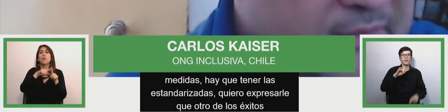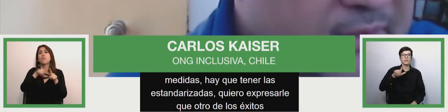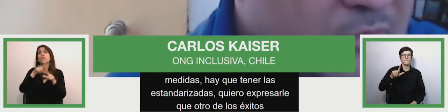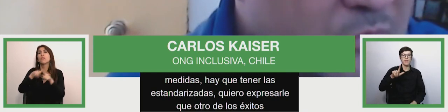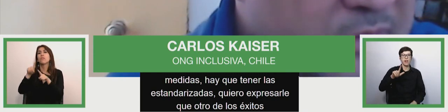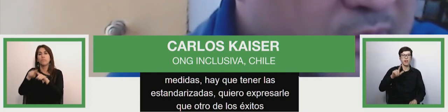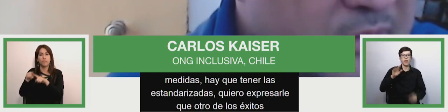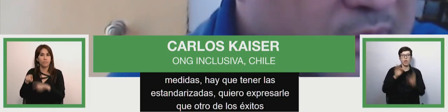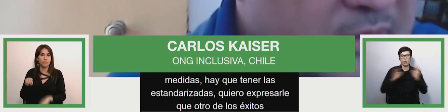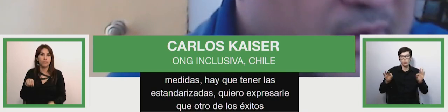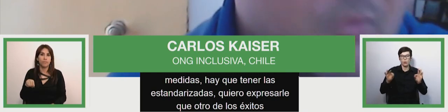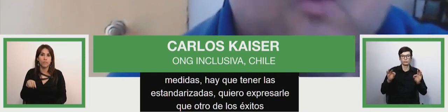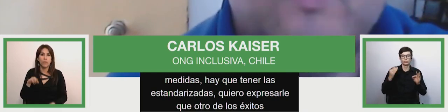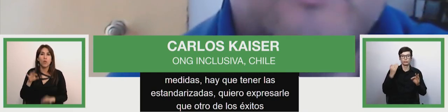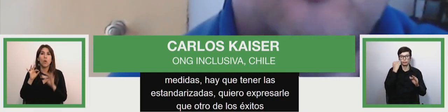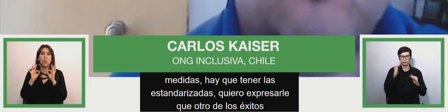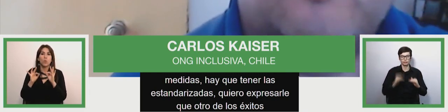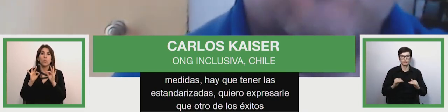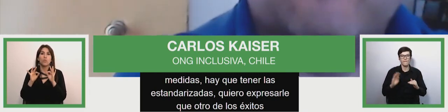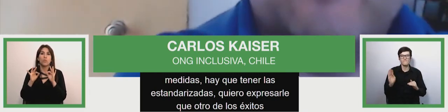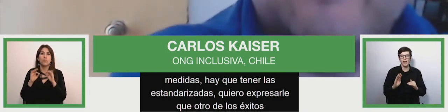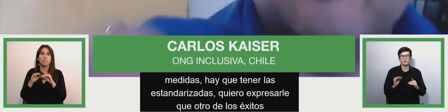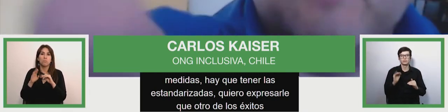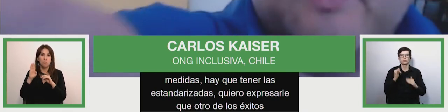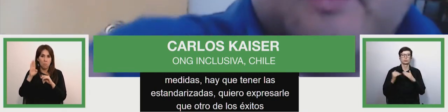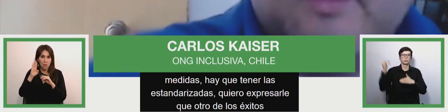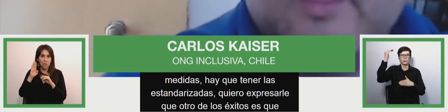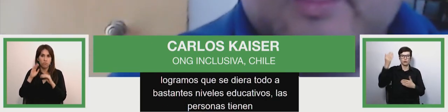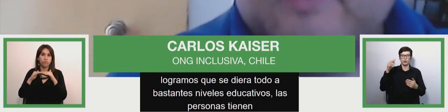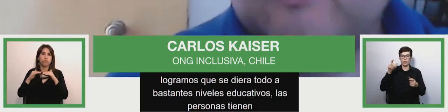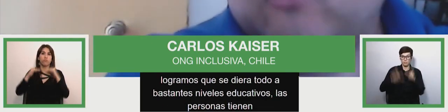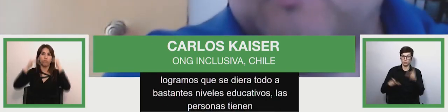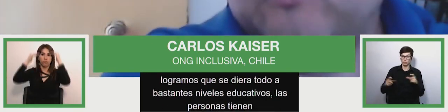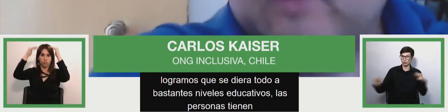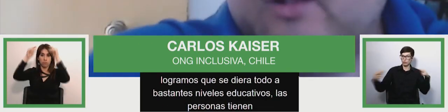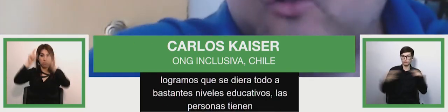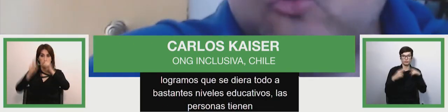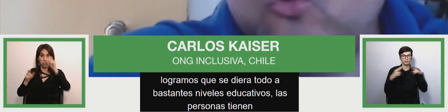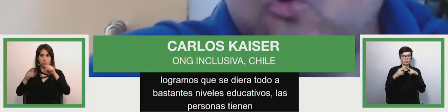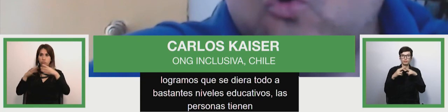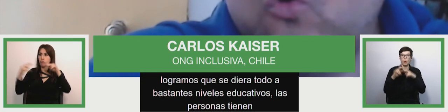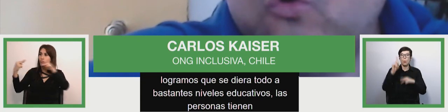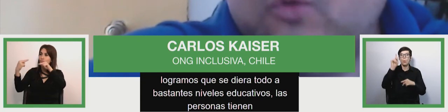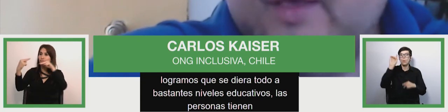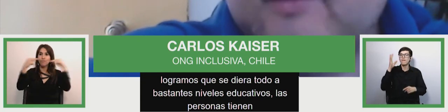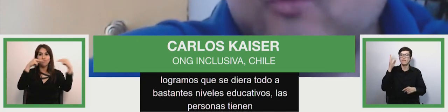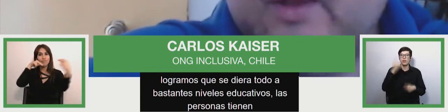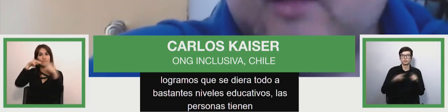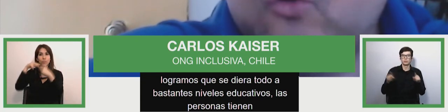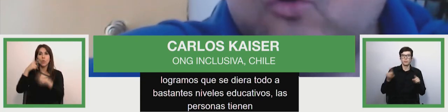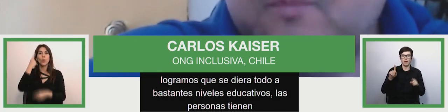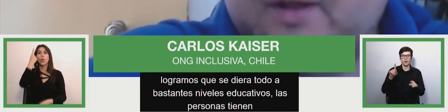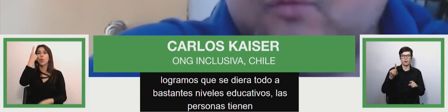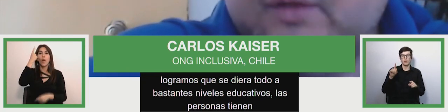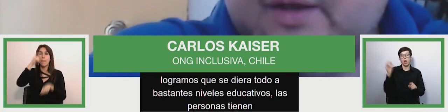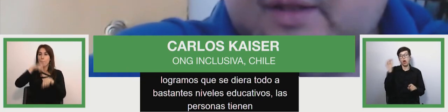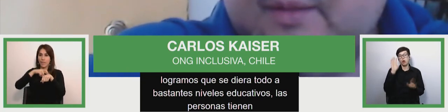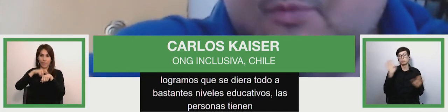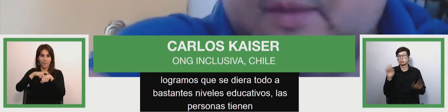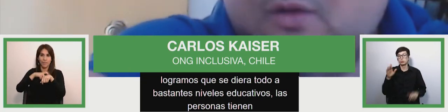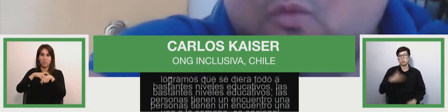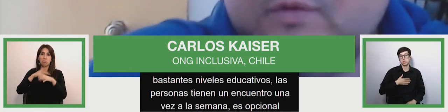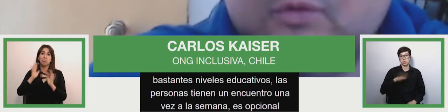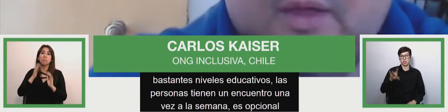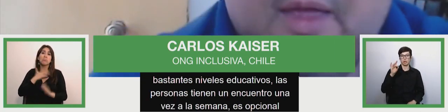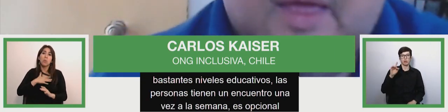i want to express that given some of the success of this course is that we have different educational